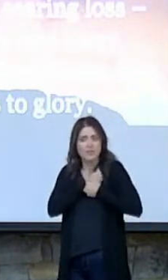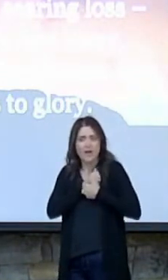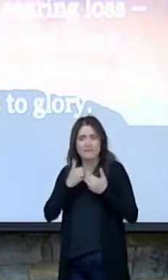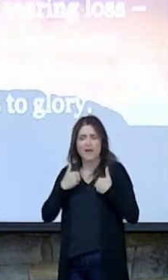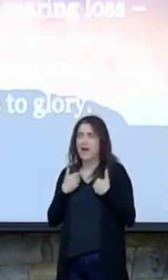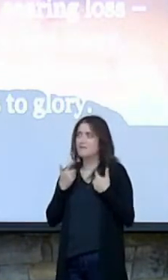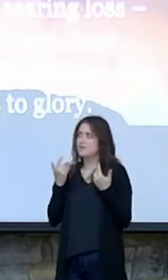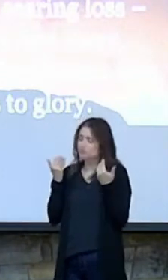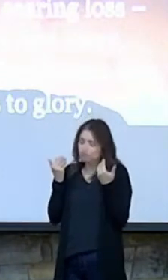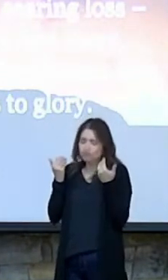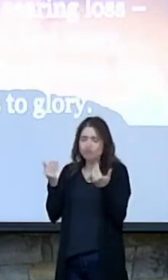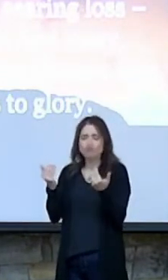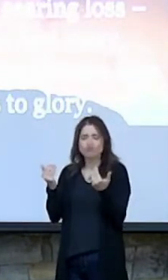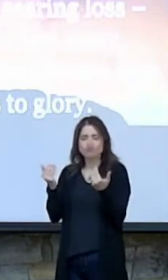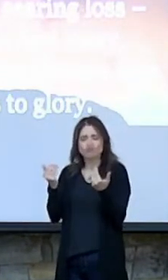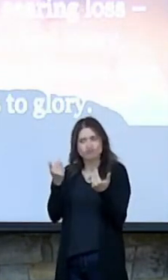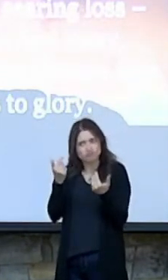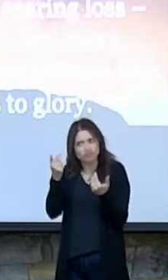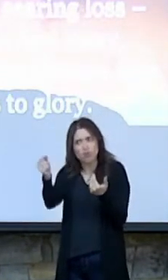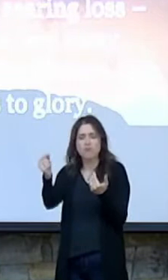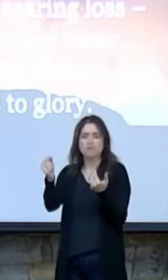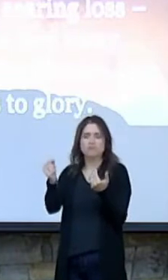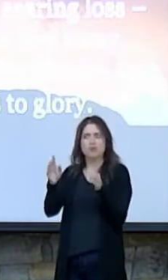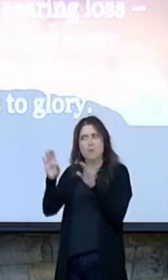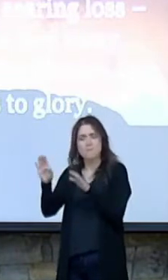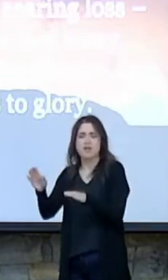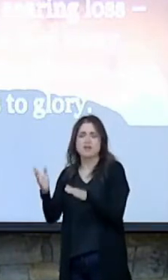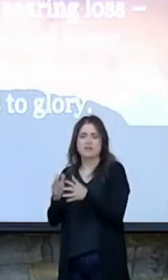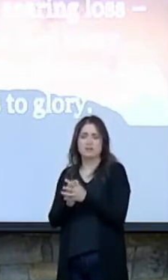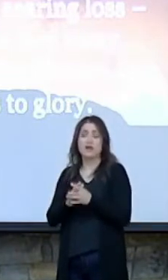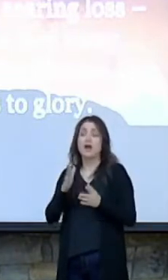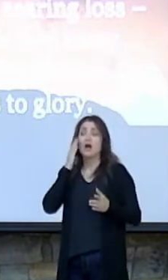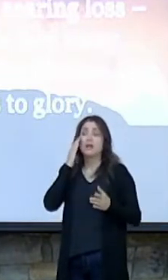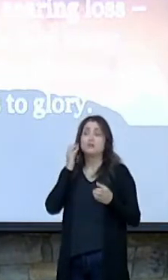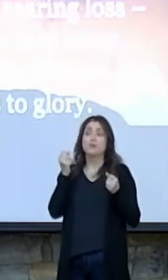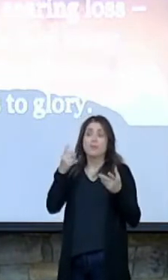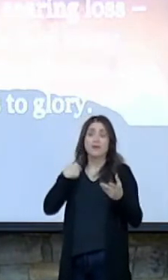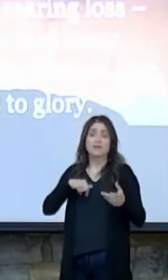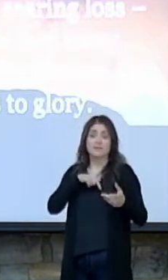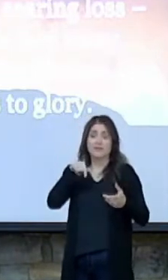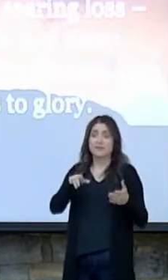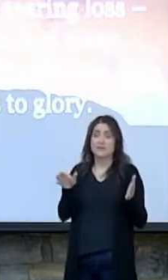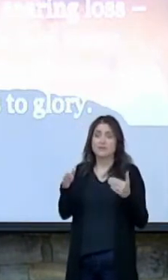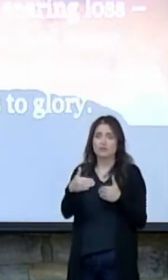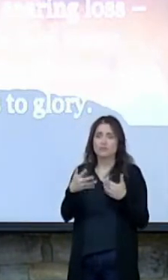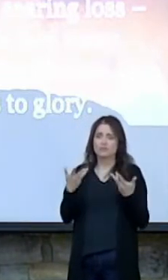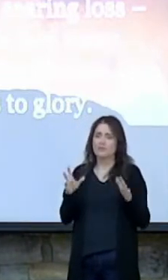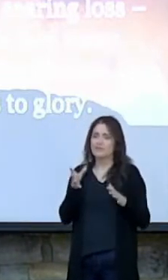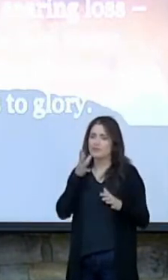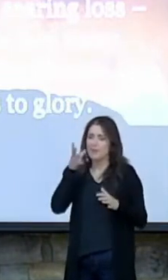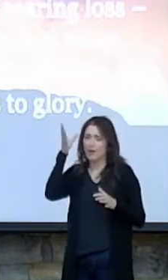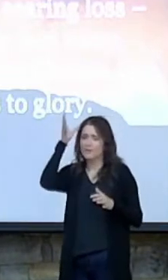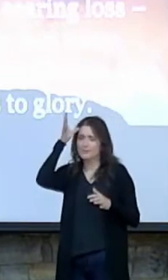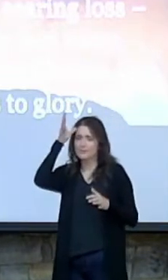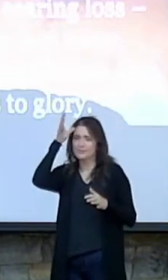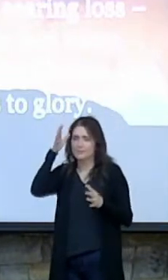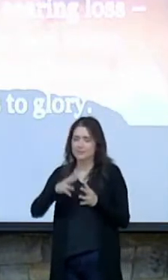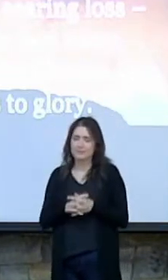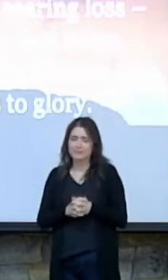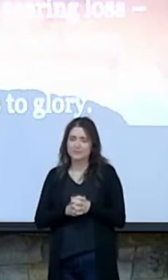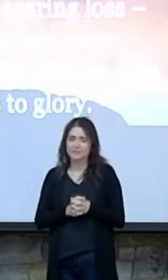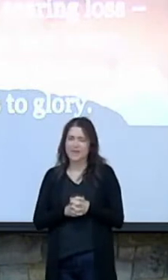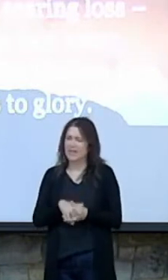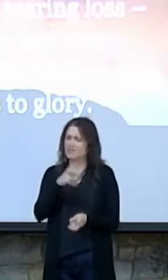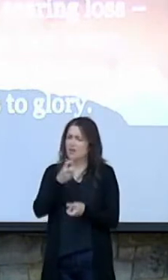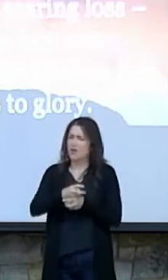as He was sent. I know many of us in this room are parents. And